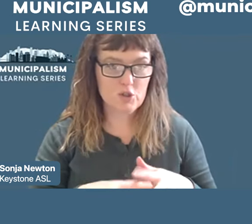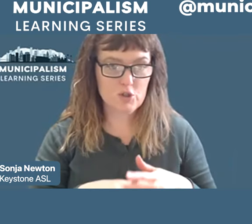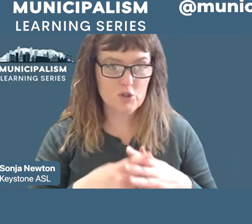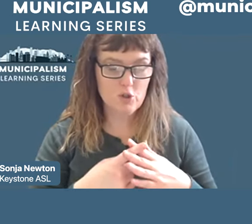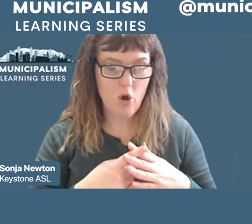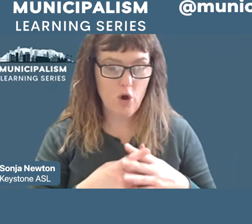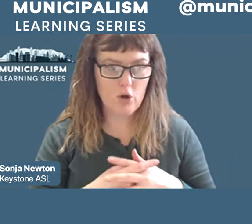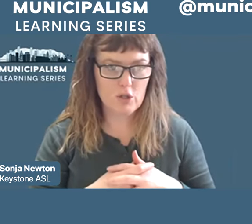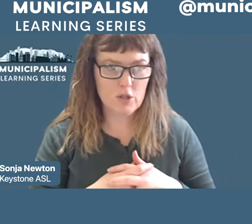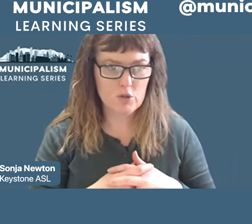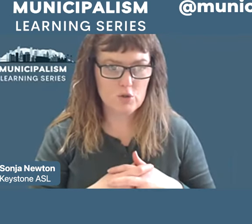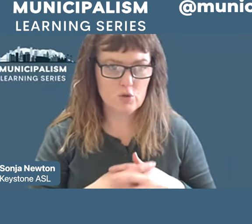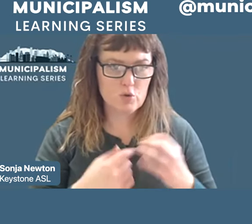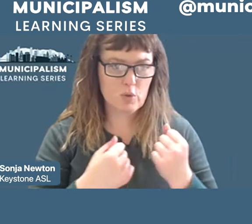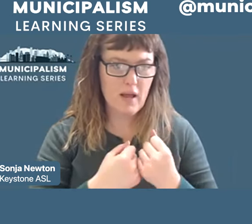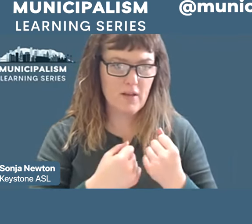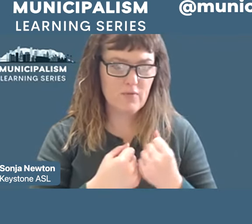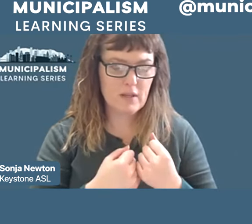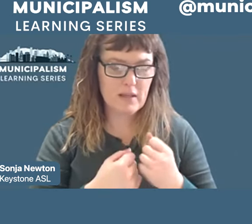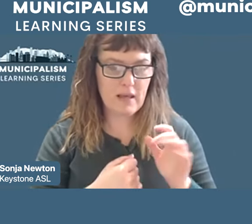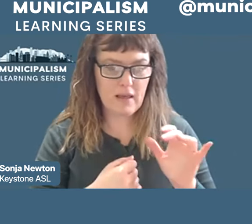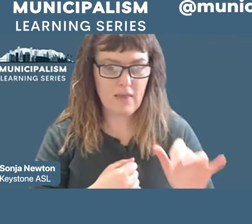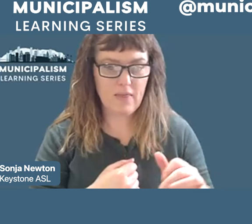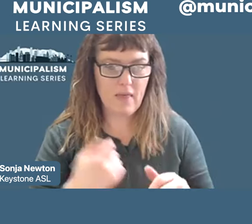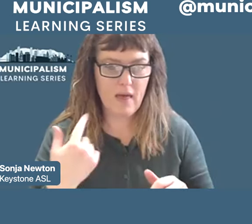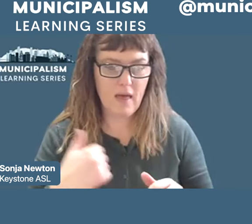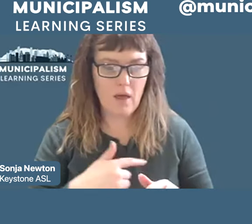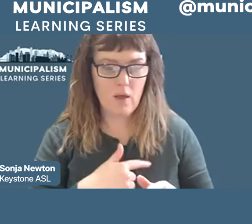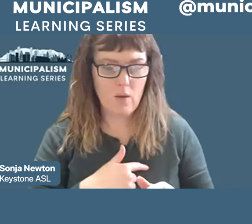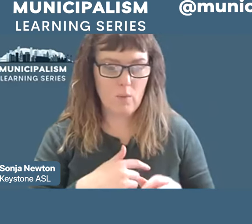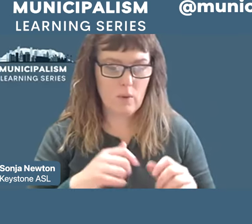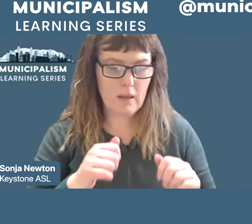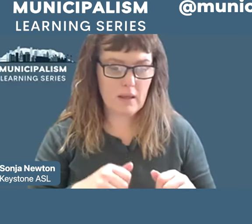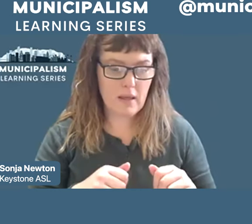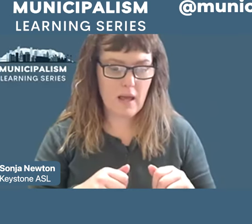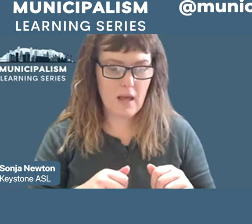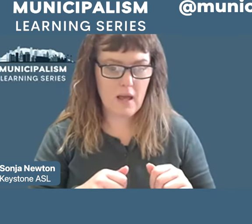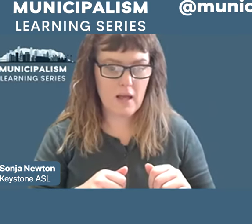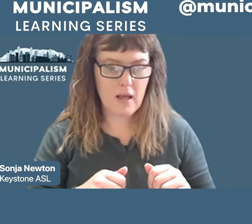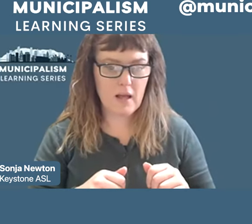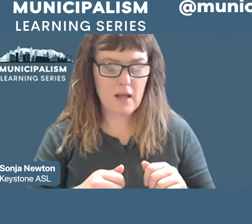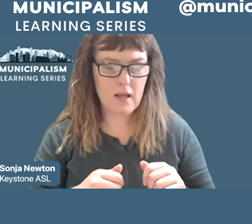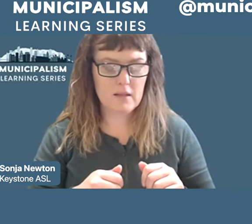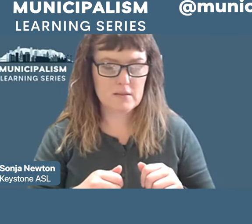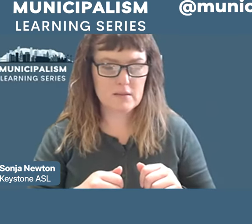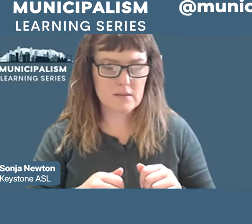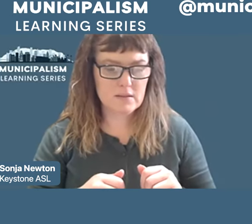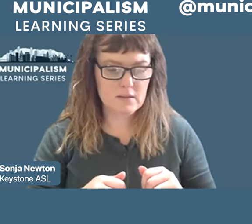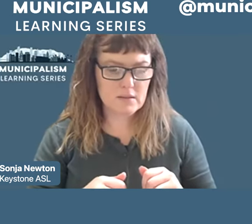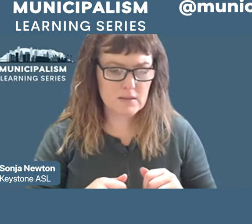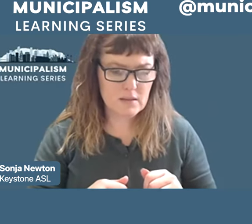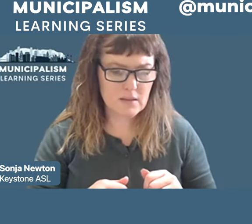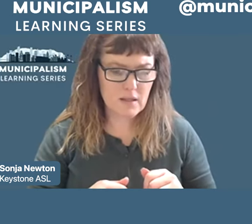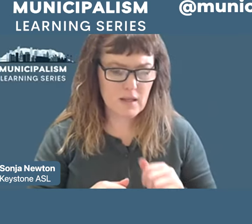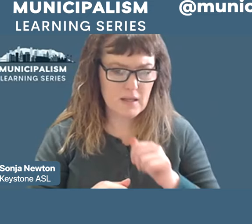to advocate is that we can run candidates who can pledge to not take corporate money